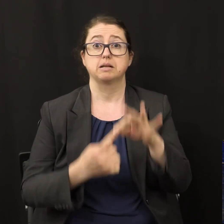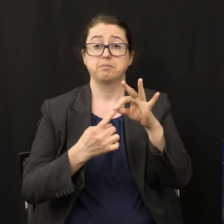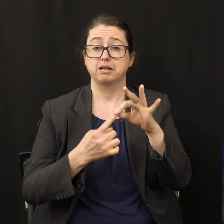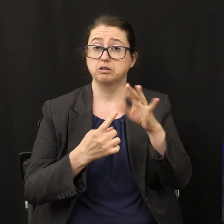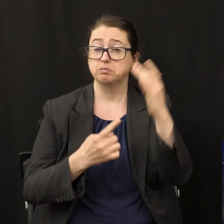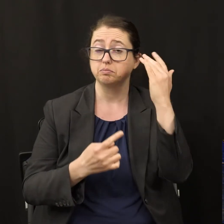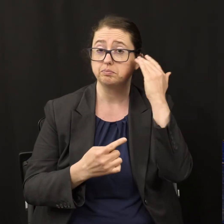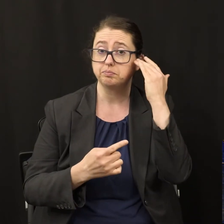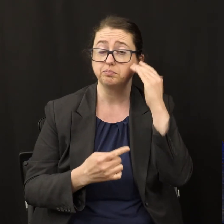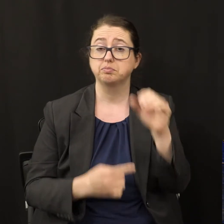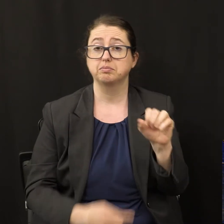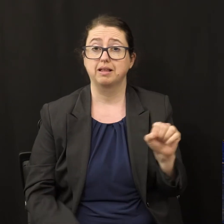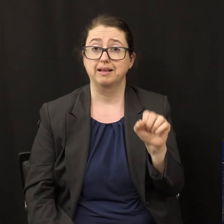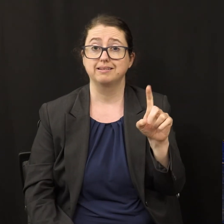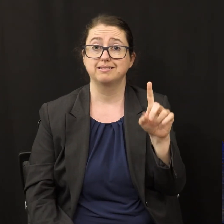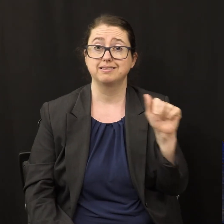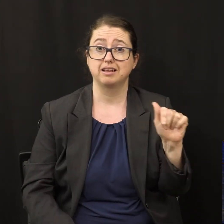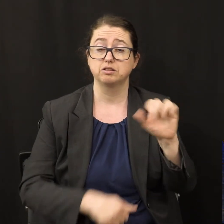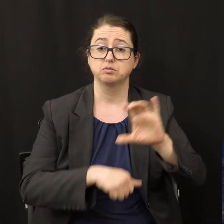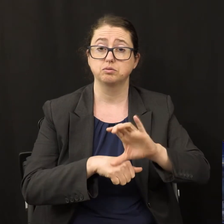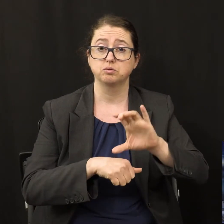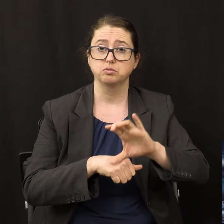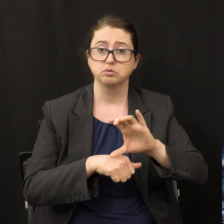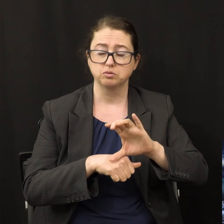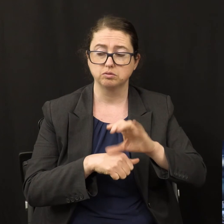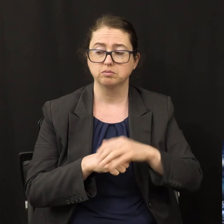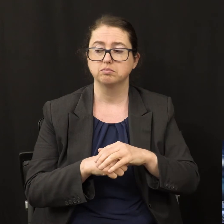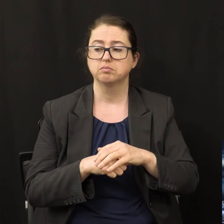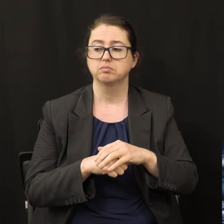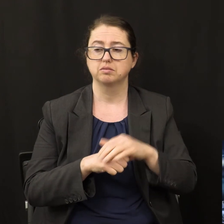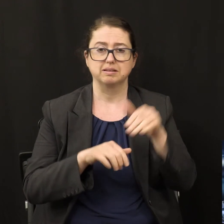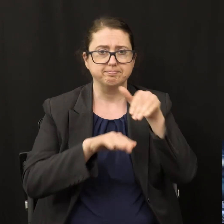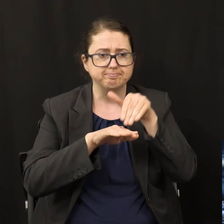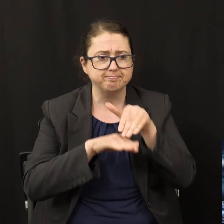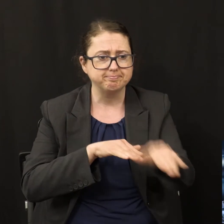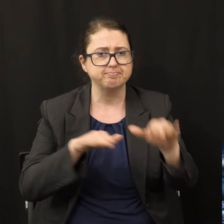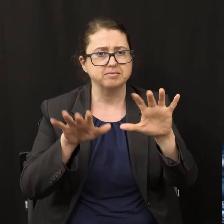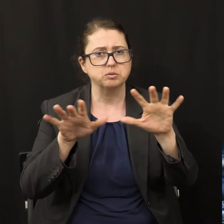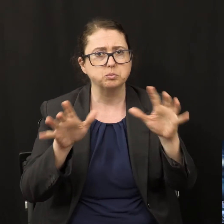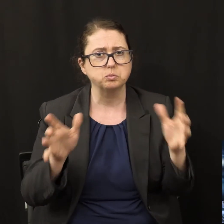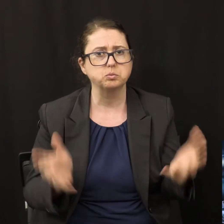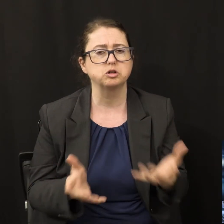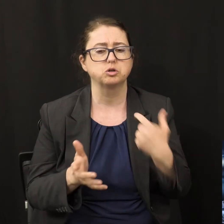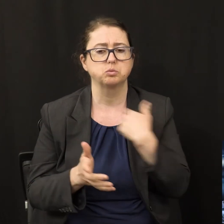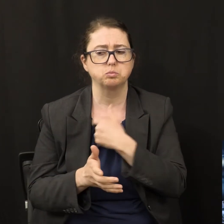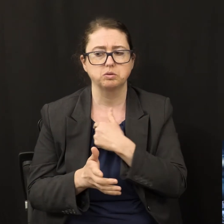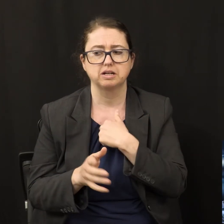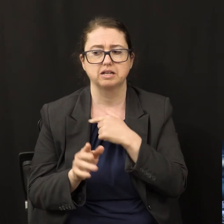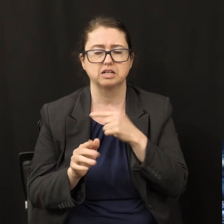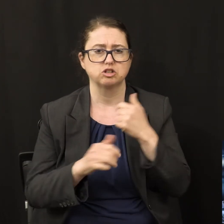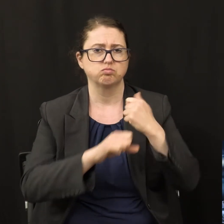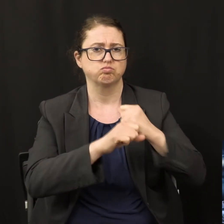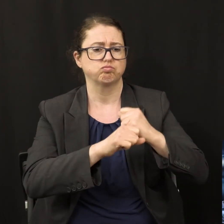Adventists have been set in the world as watchmen. What is a watchman?